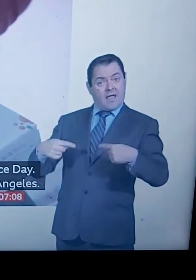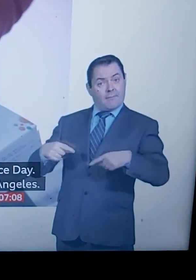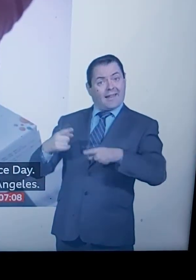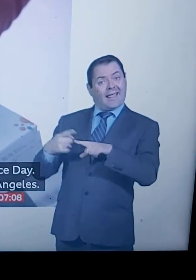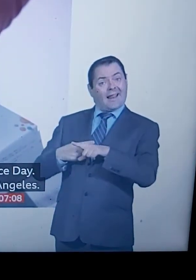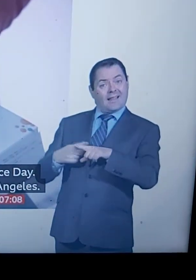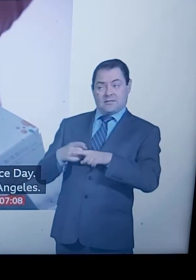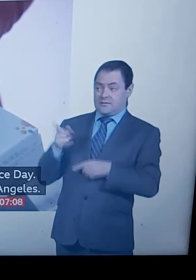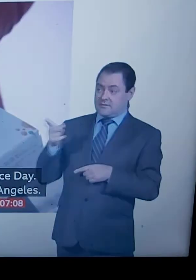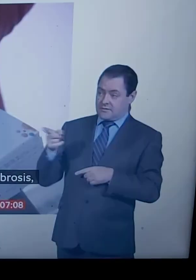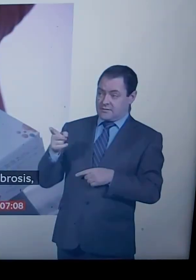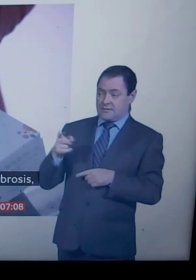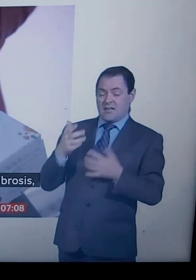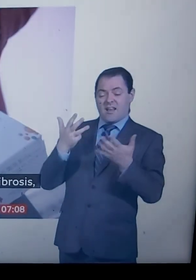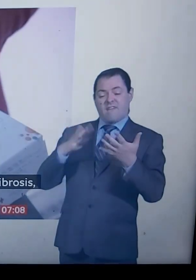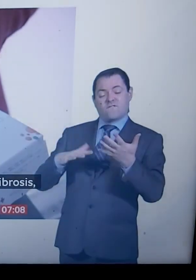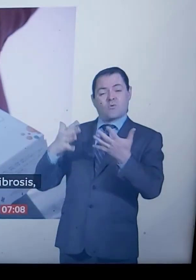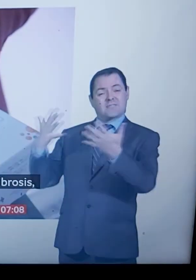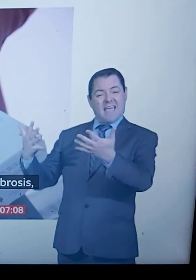that 9 out of 10 people with the life-limited...